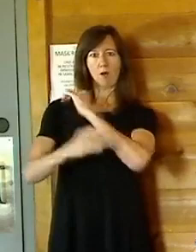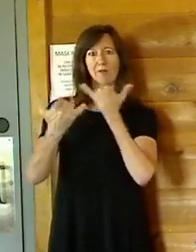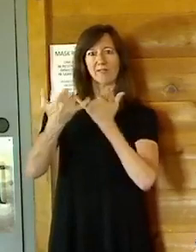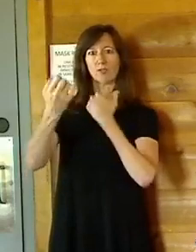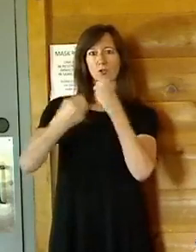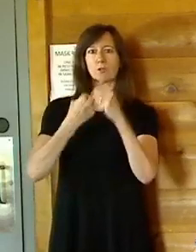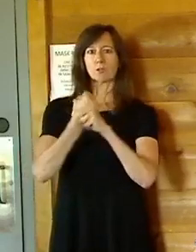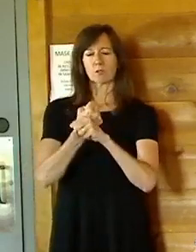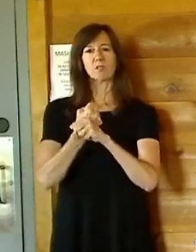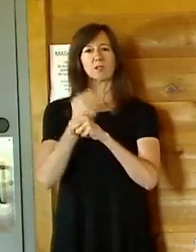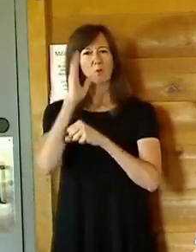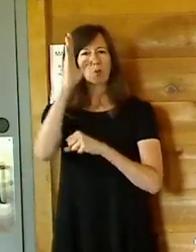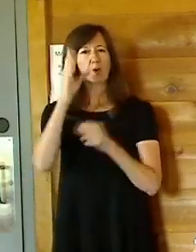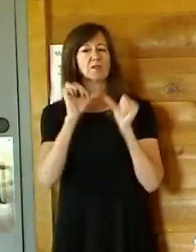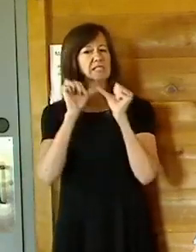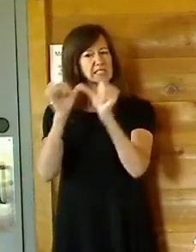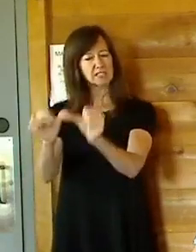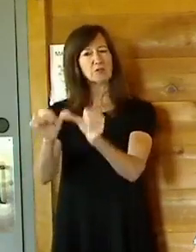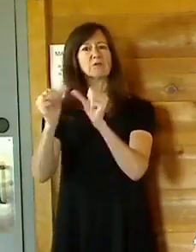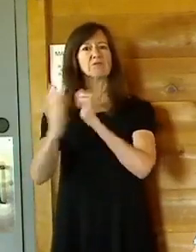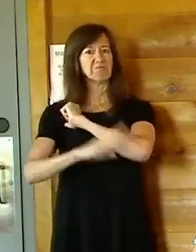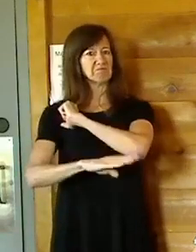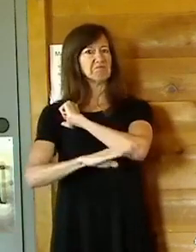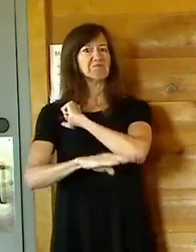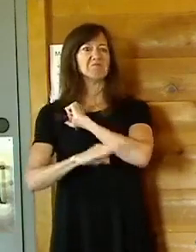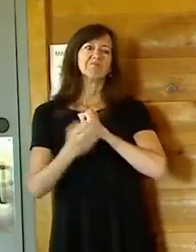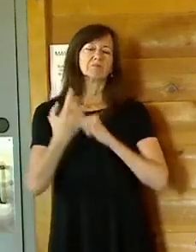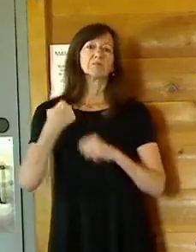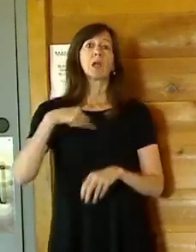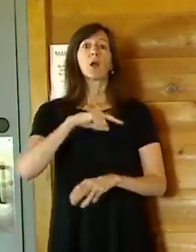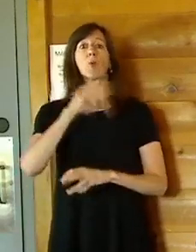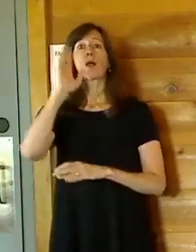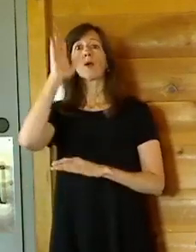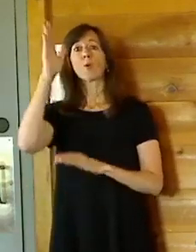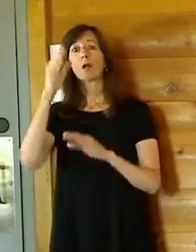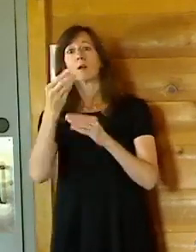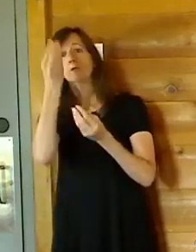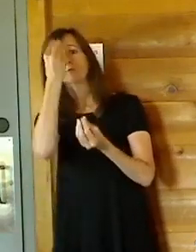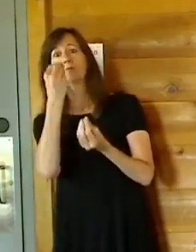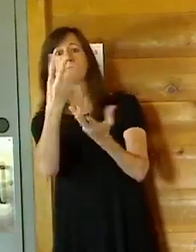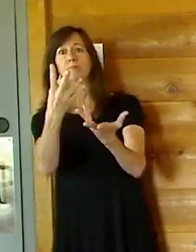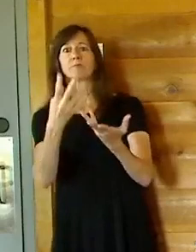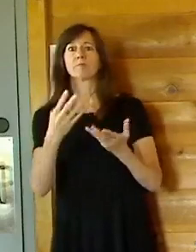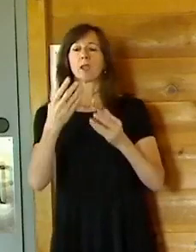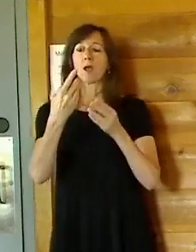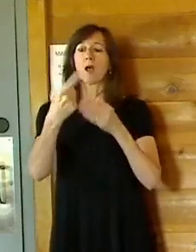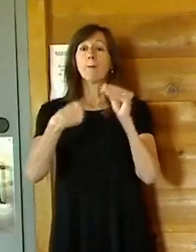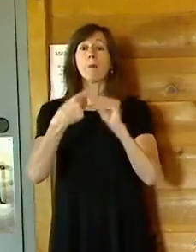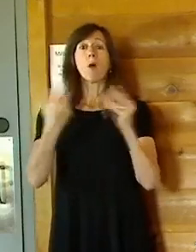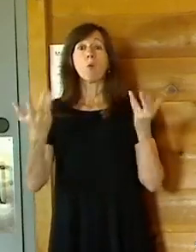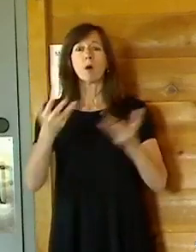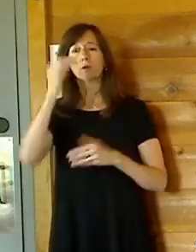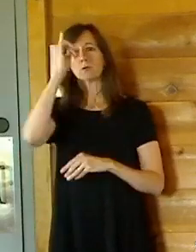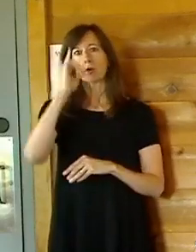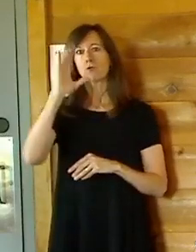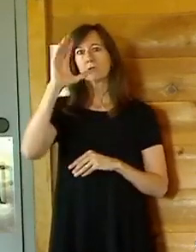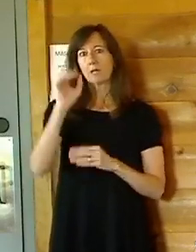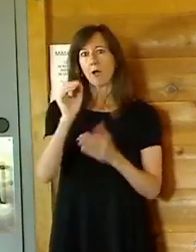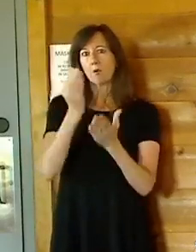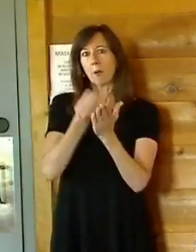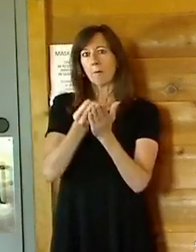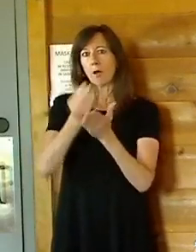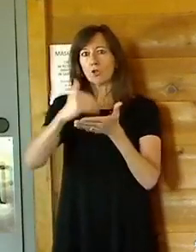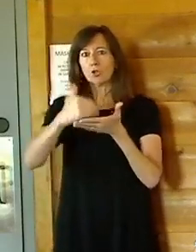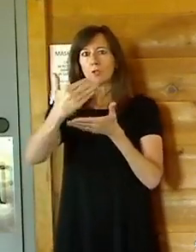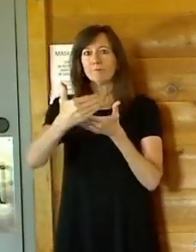to focus a little bit on what we expect will be the delivery of the 2021 county budget. So a little bit, give you